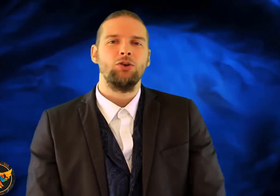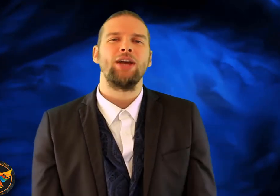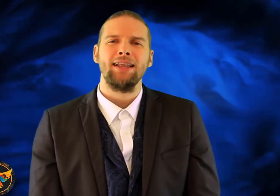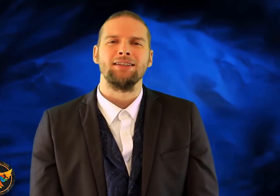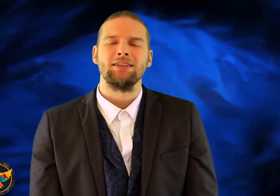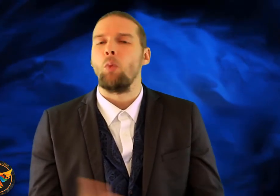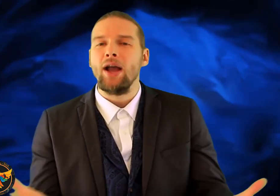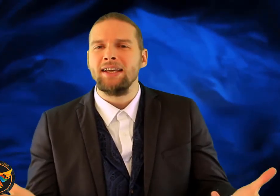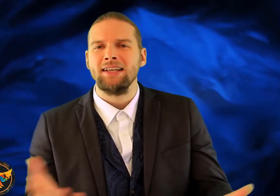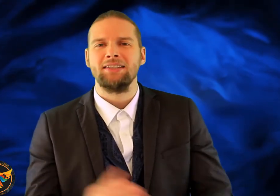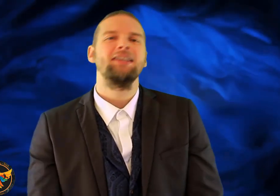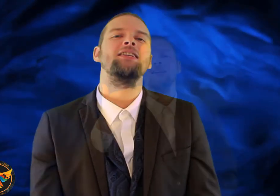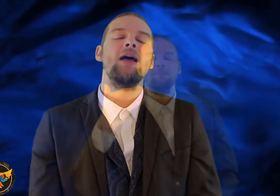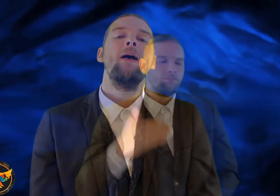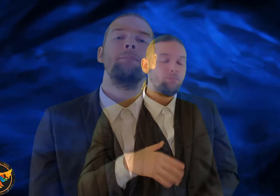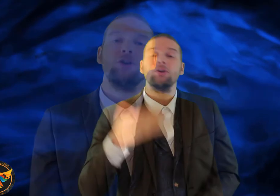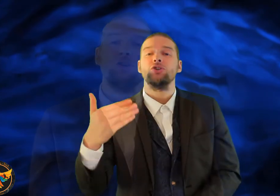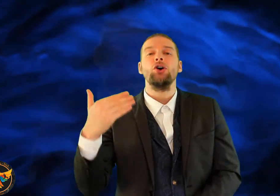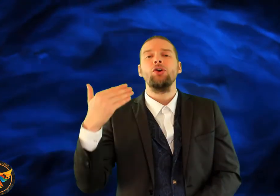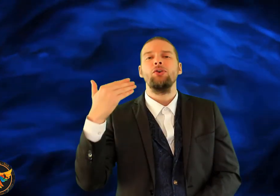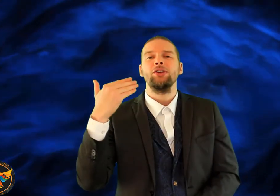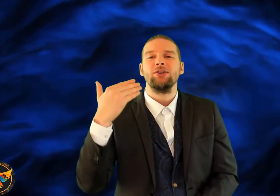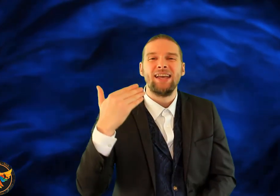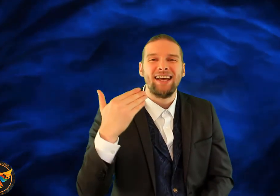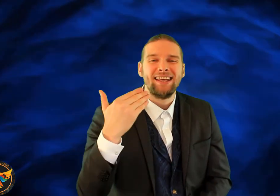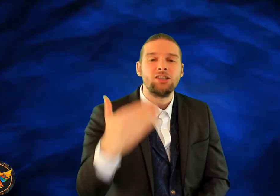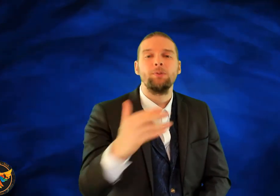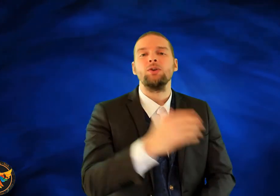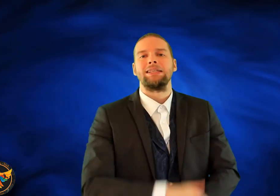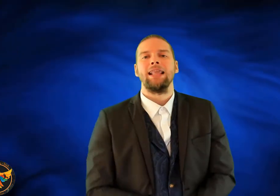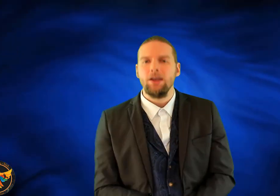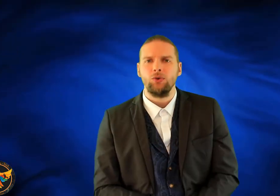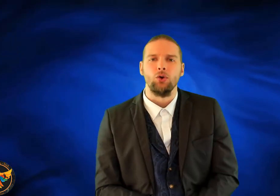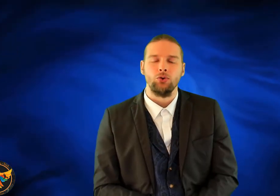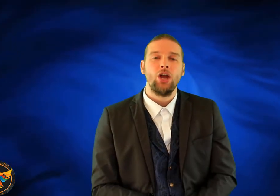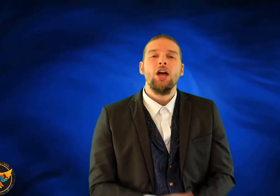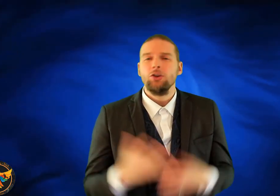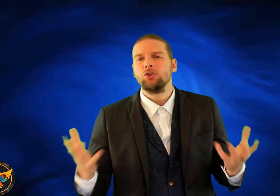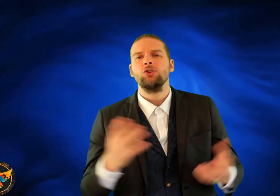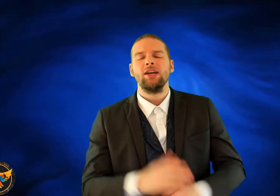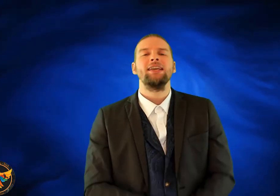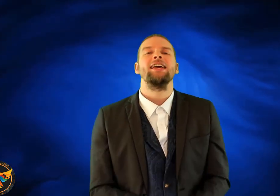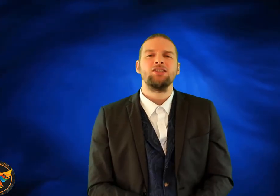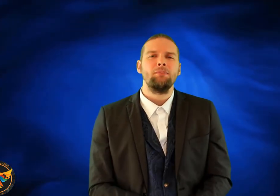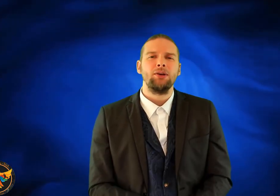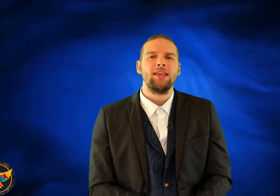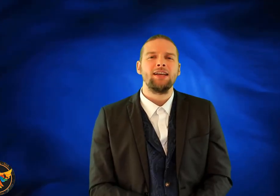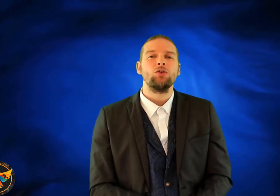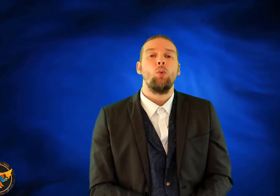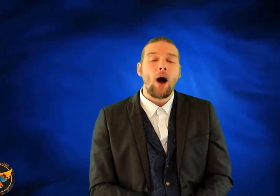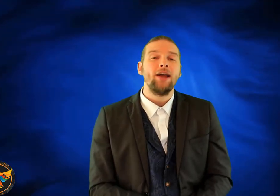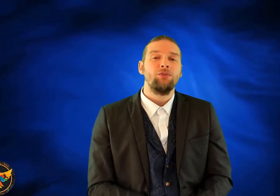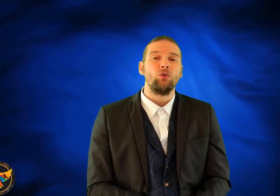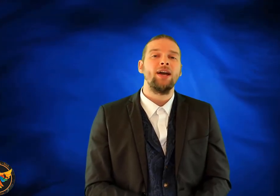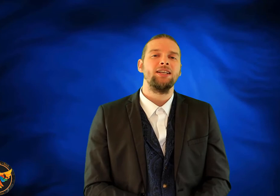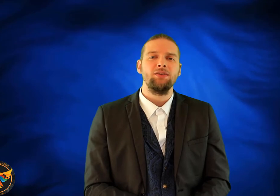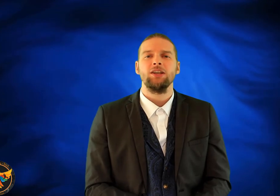good hands. Why can I say this? Because you're not only going to get an experienced life coach, you're also going to get somebody that has a wide variety of